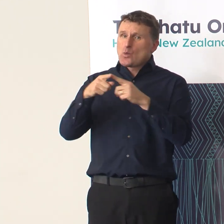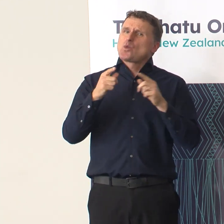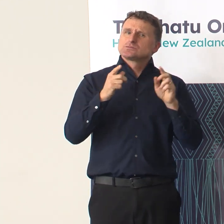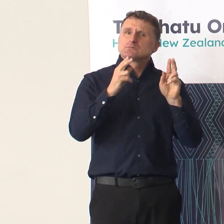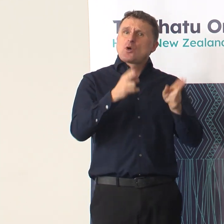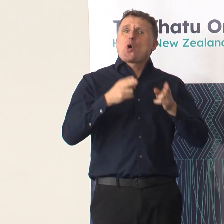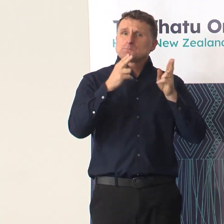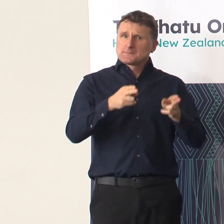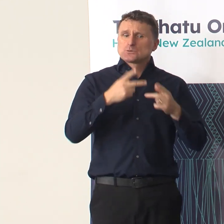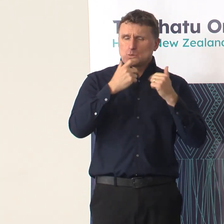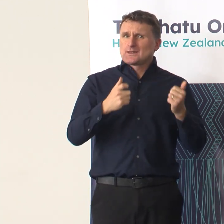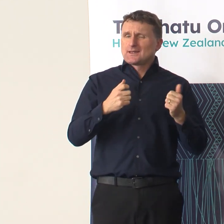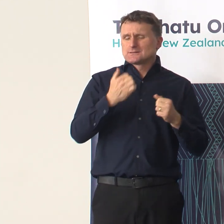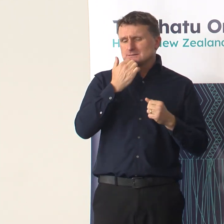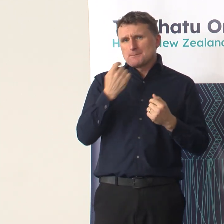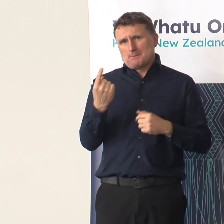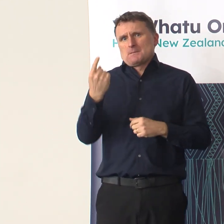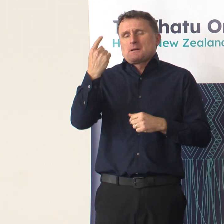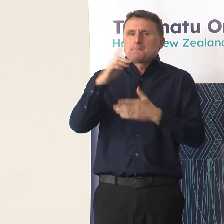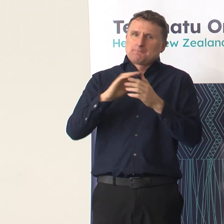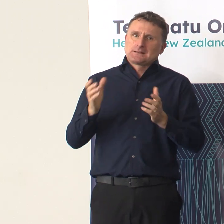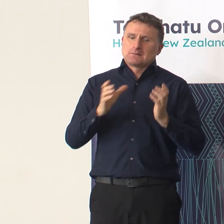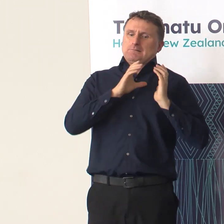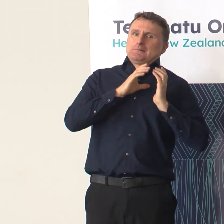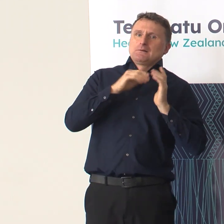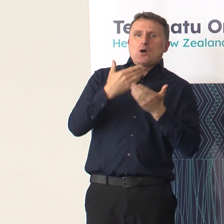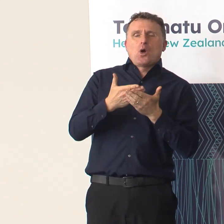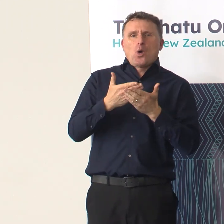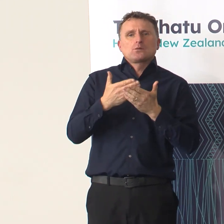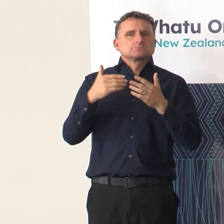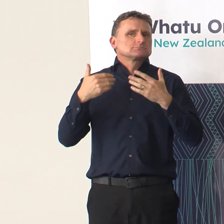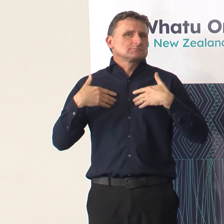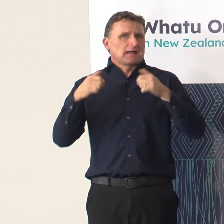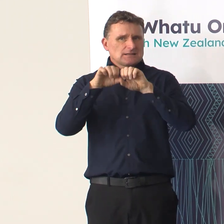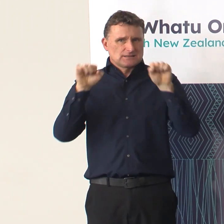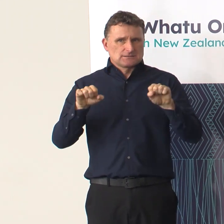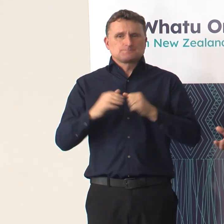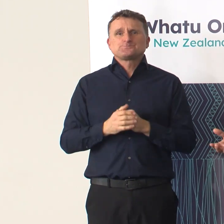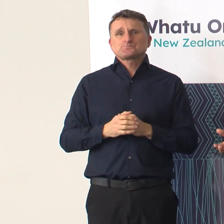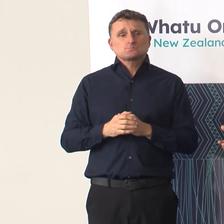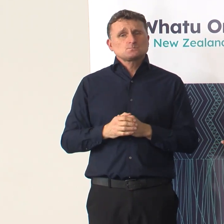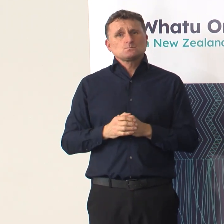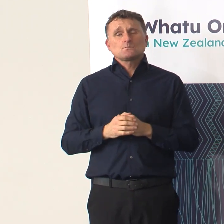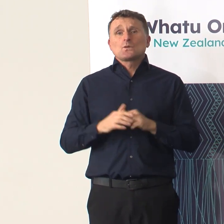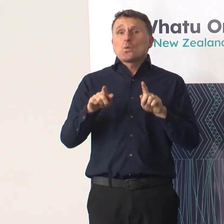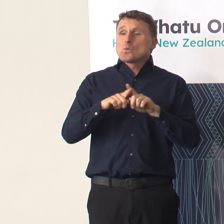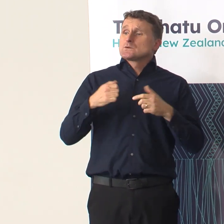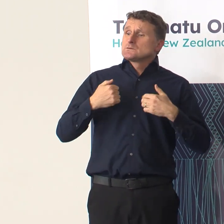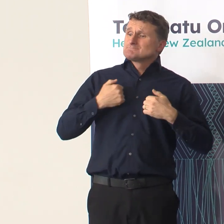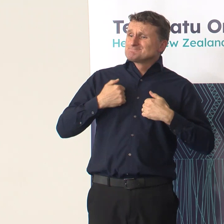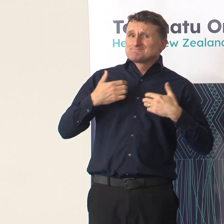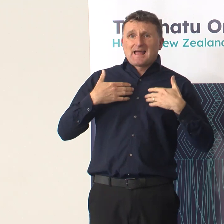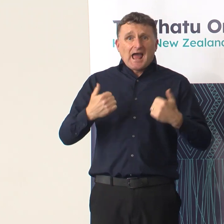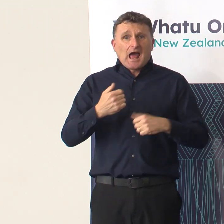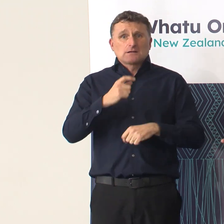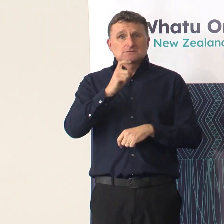And part of that is contributed to by, as I referenced, the pressure on workforce, that the workforce, you know, is susceptible to the same